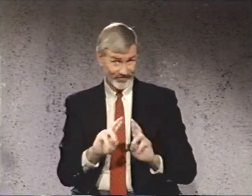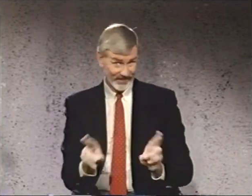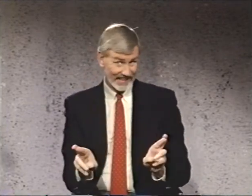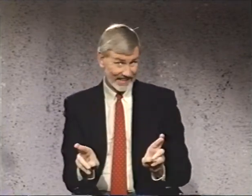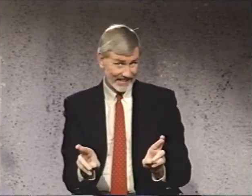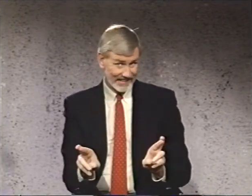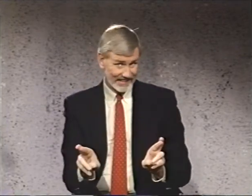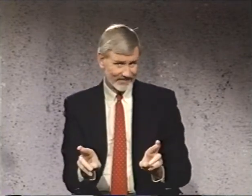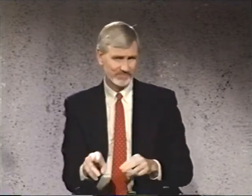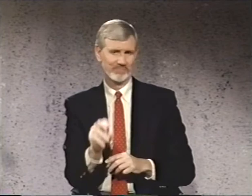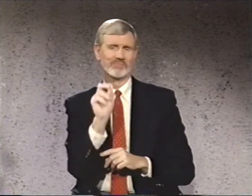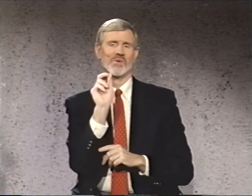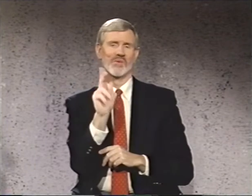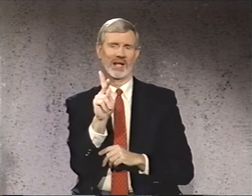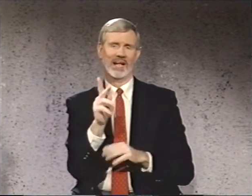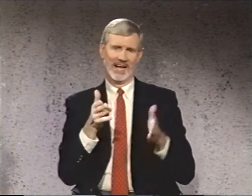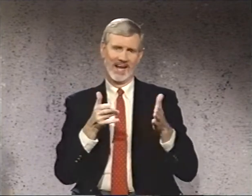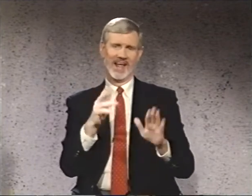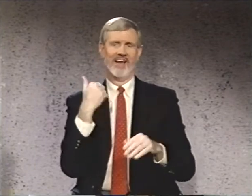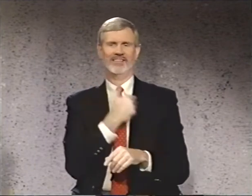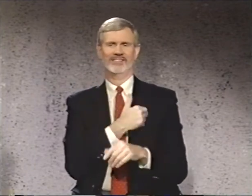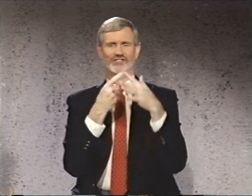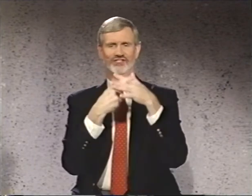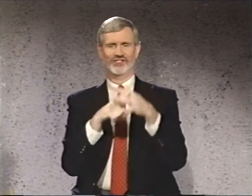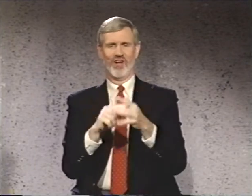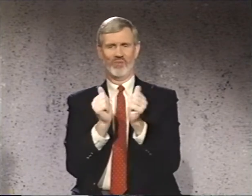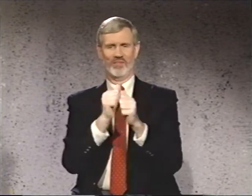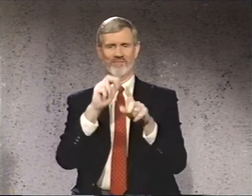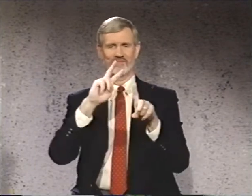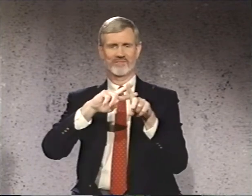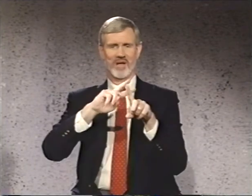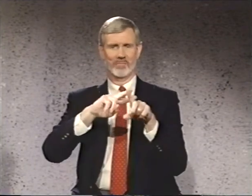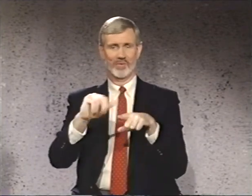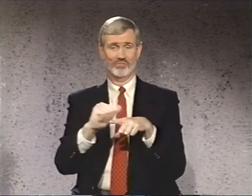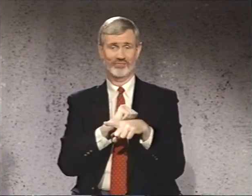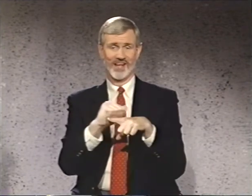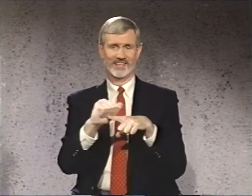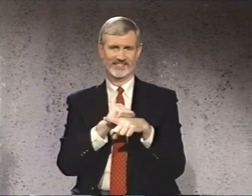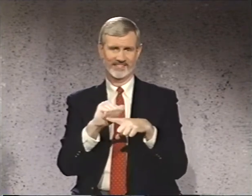Ready? Okay, let's begin with the vocabulary practice.